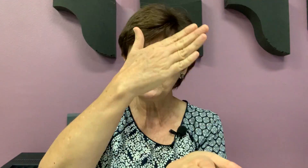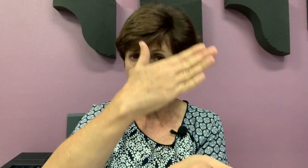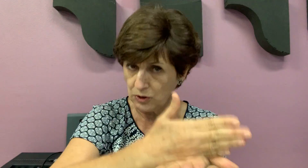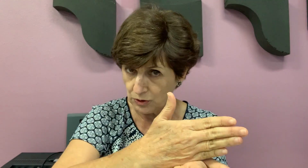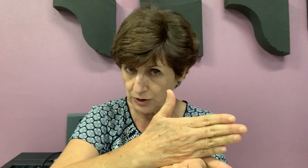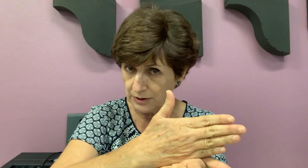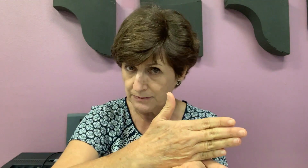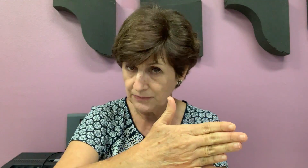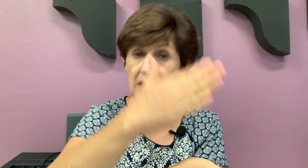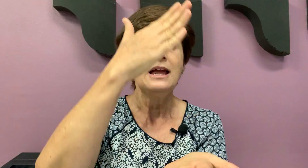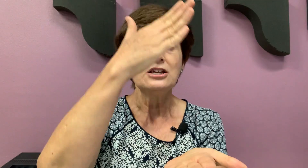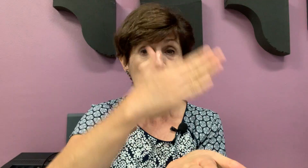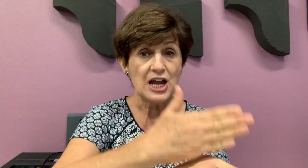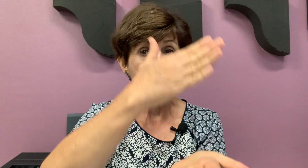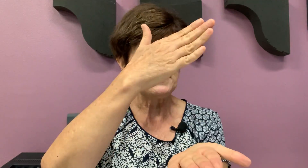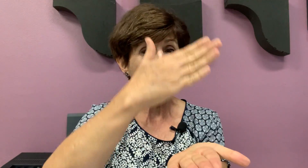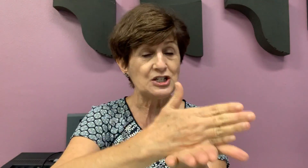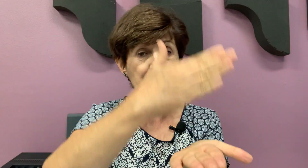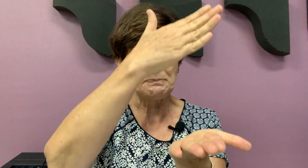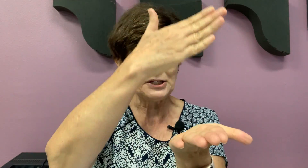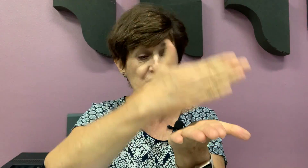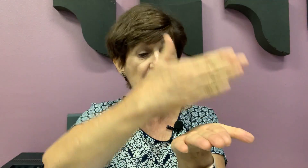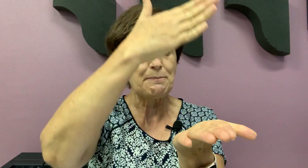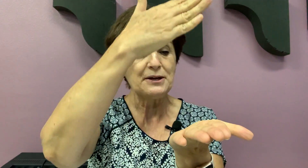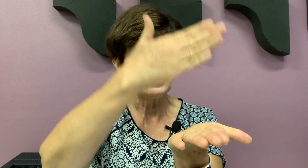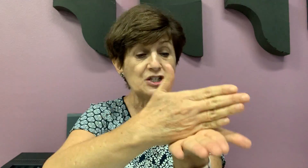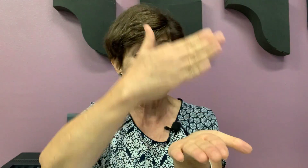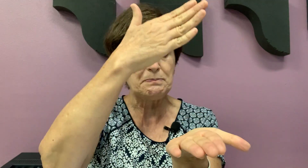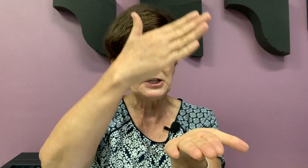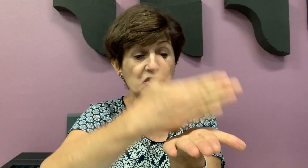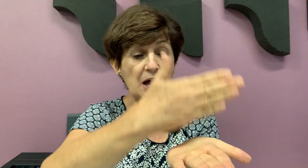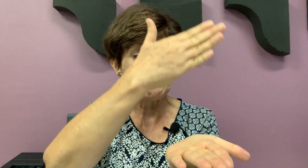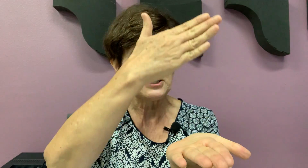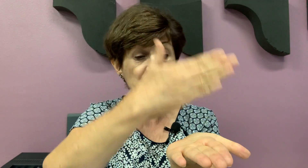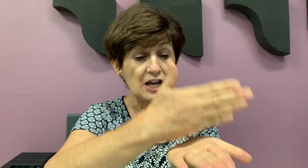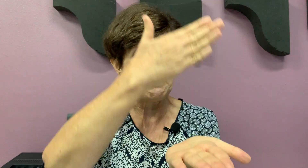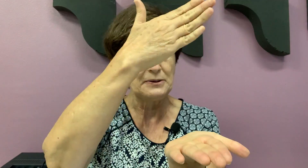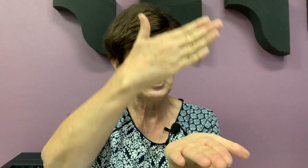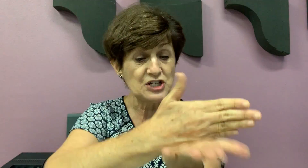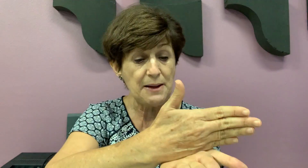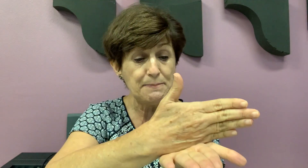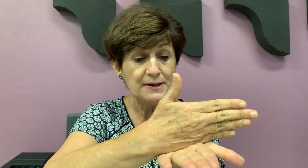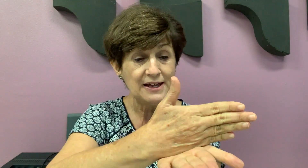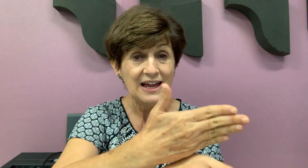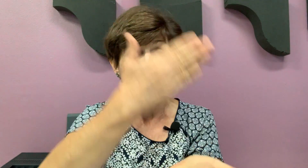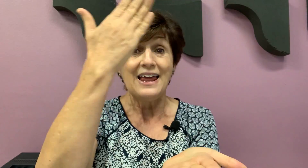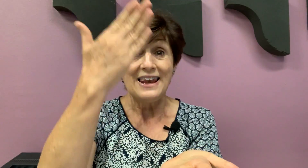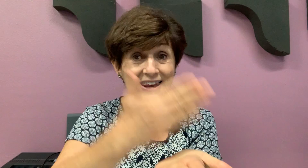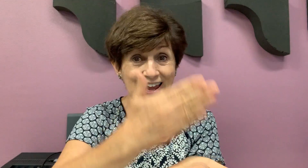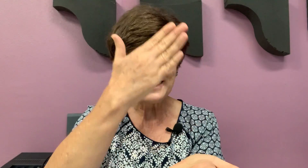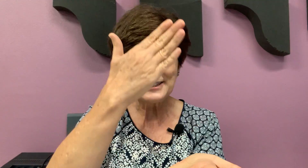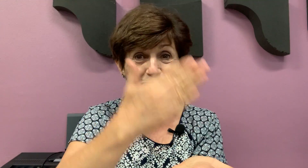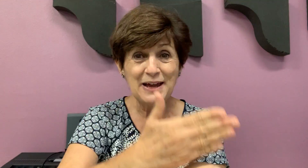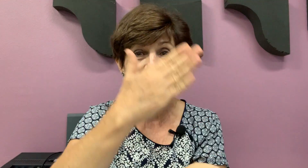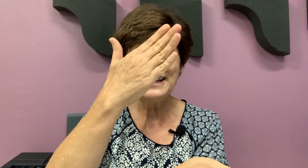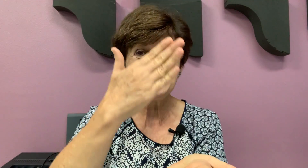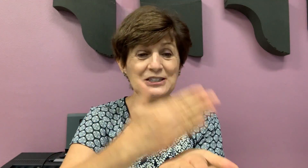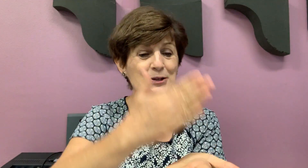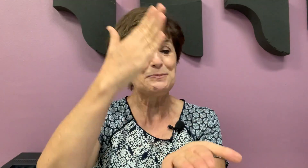good. Chop, chippy chop, chippy chop, chop chop. Let's make soup.